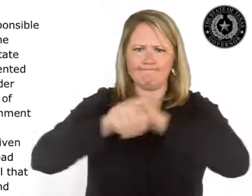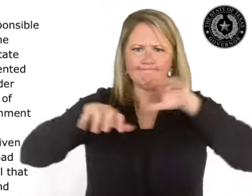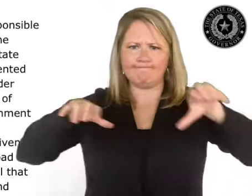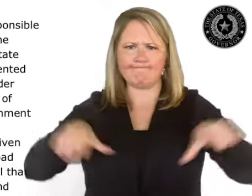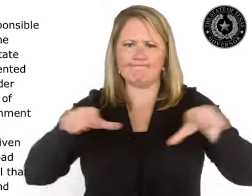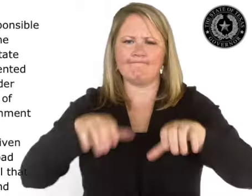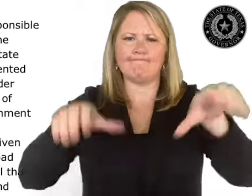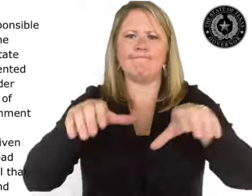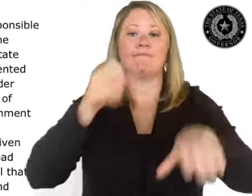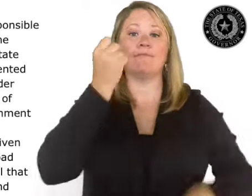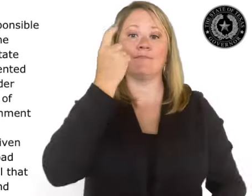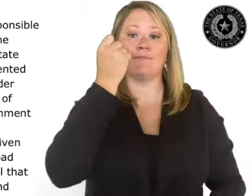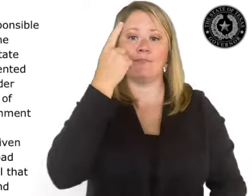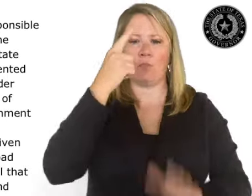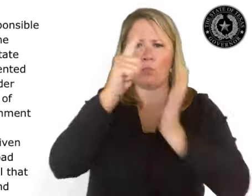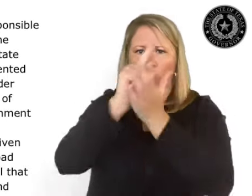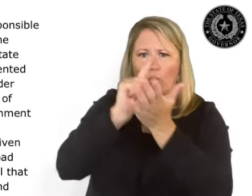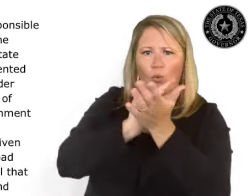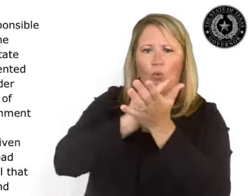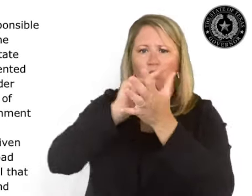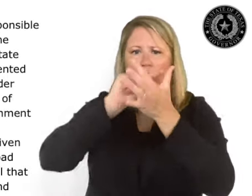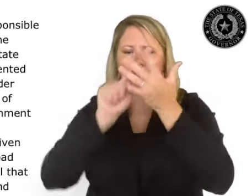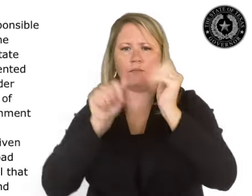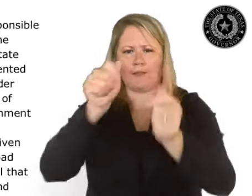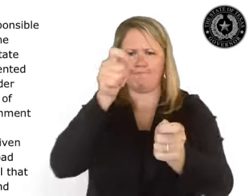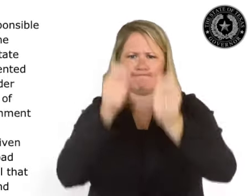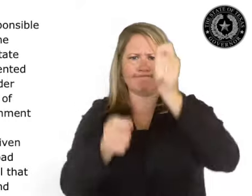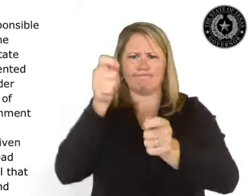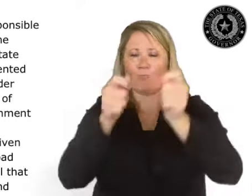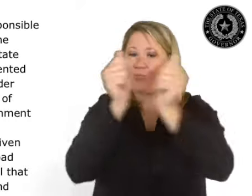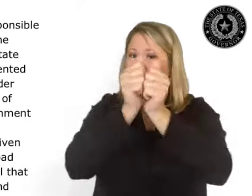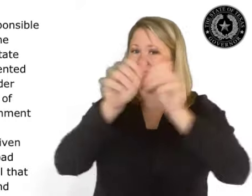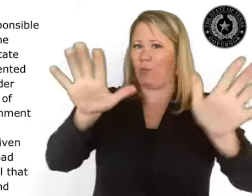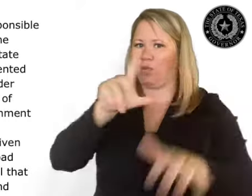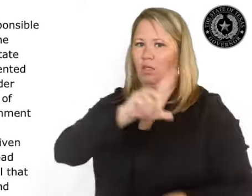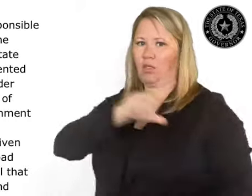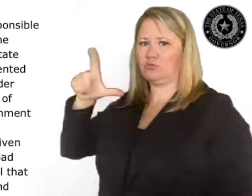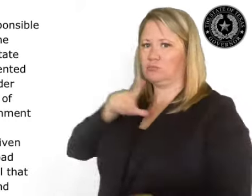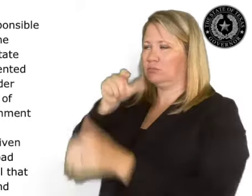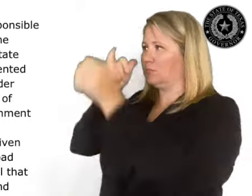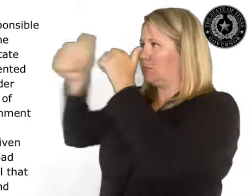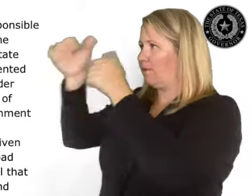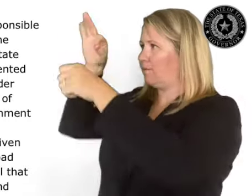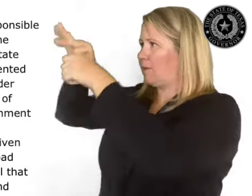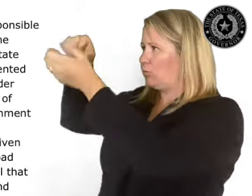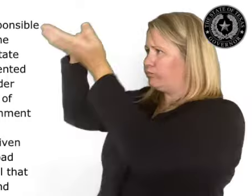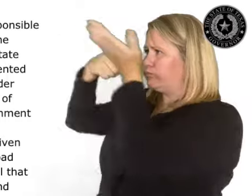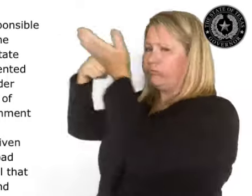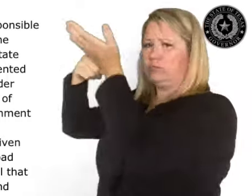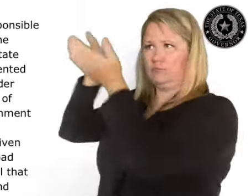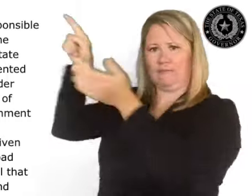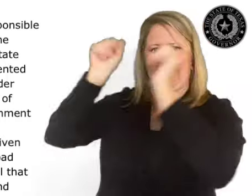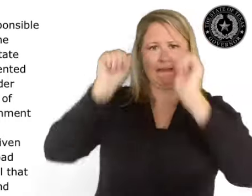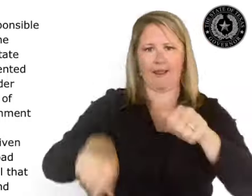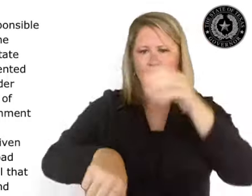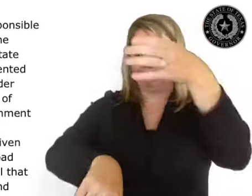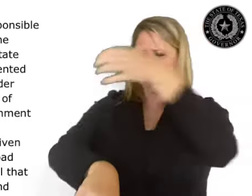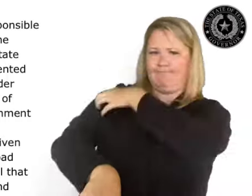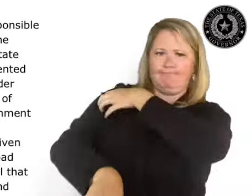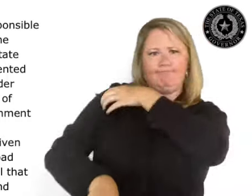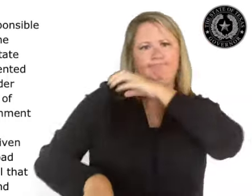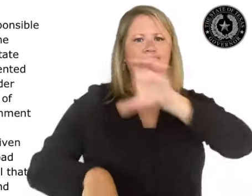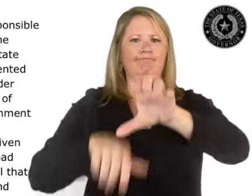418.011 of the Texas Government Code, and the Legislature has given the Governor broad